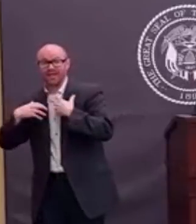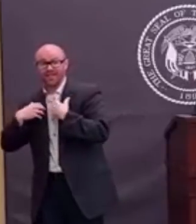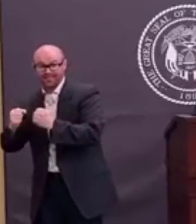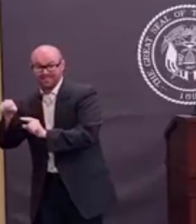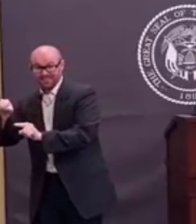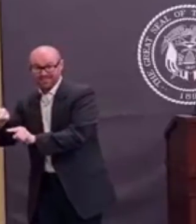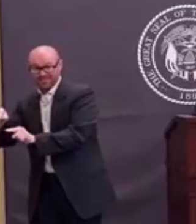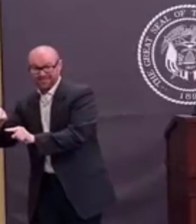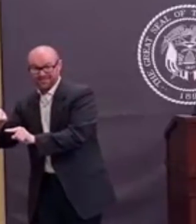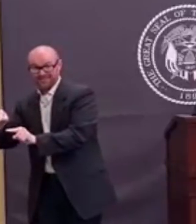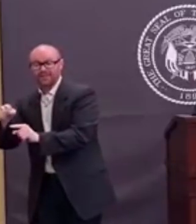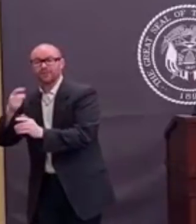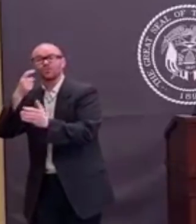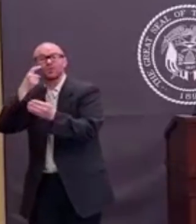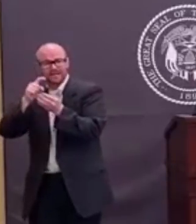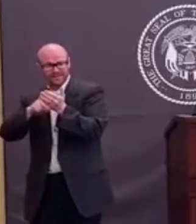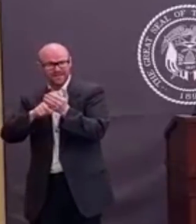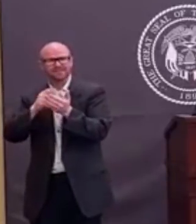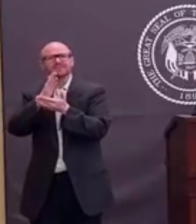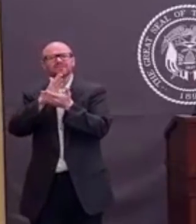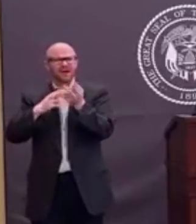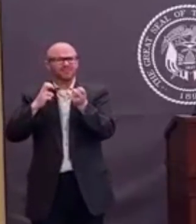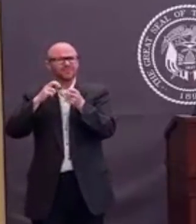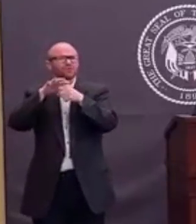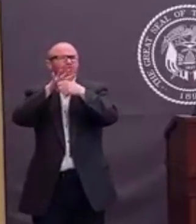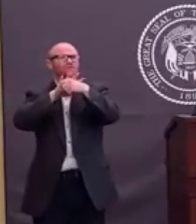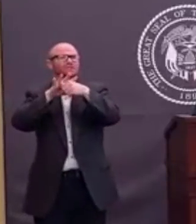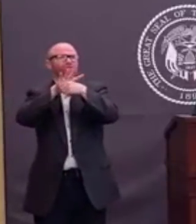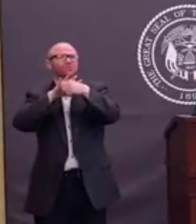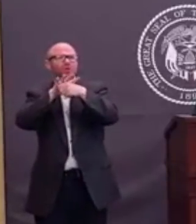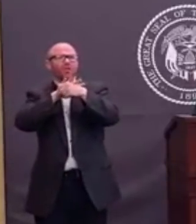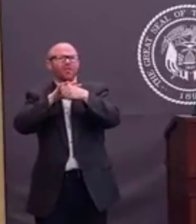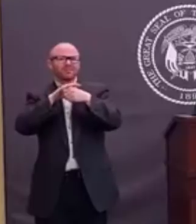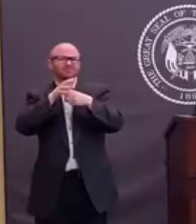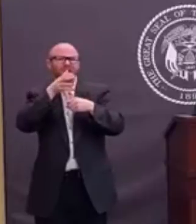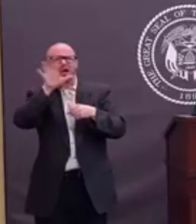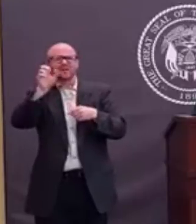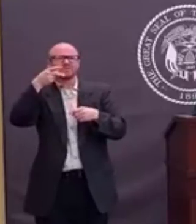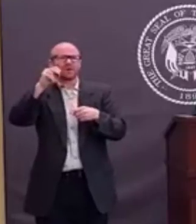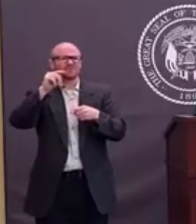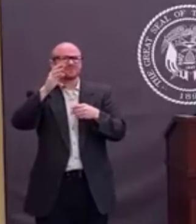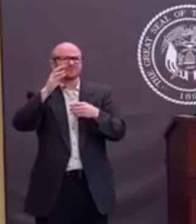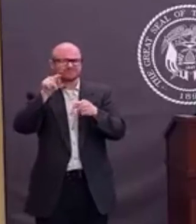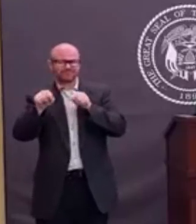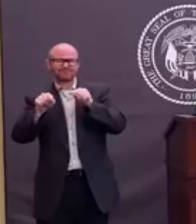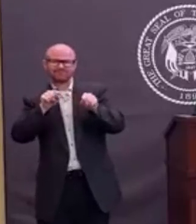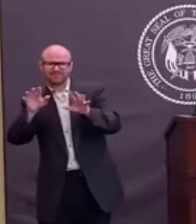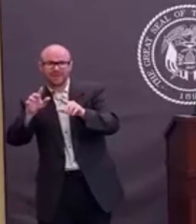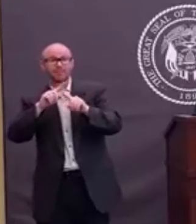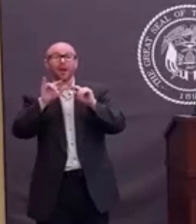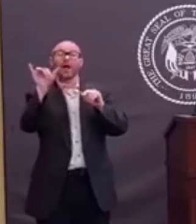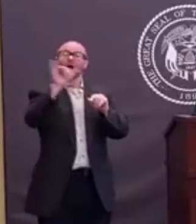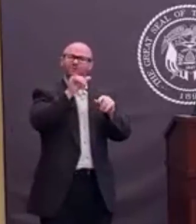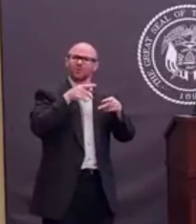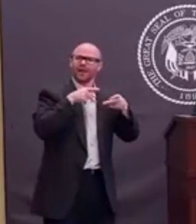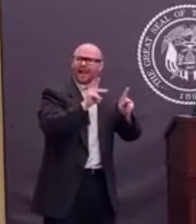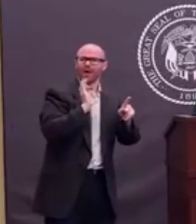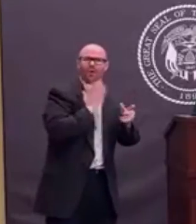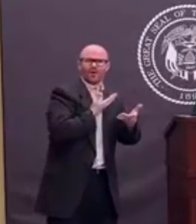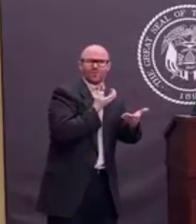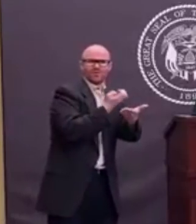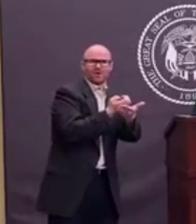the state, recognizing some potential regional differences. That are out there and yet have the economy continue to function.